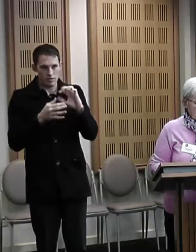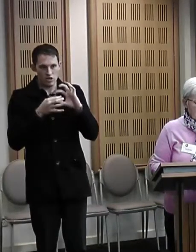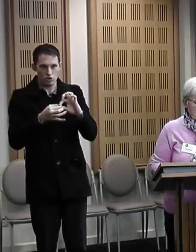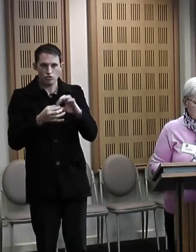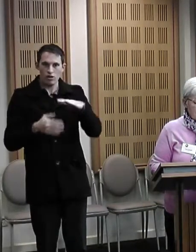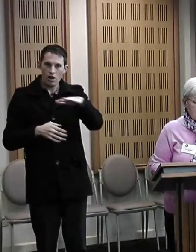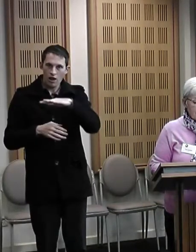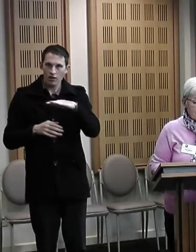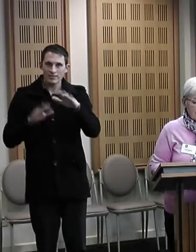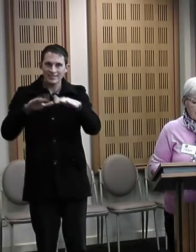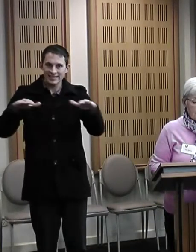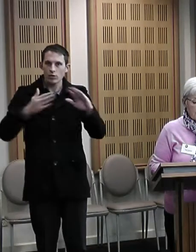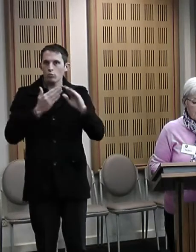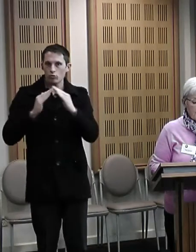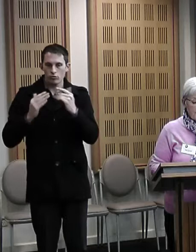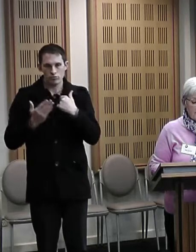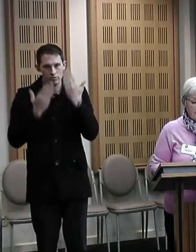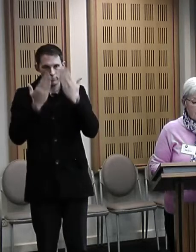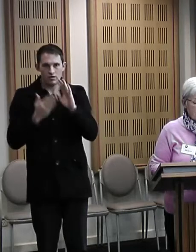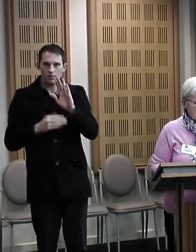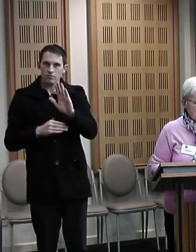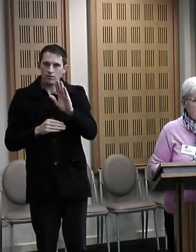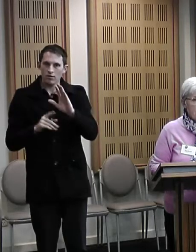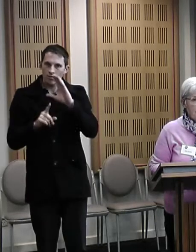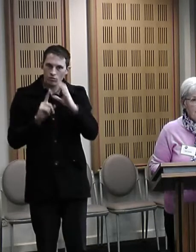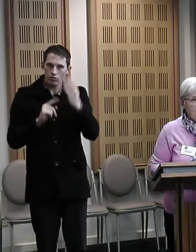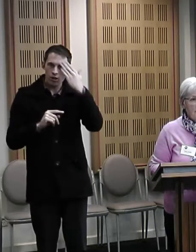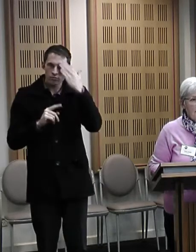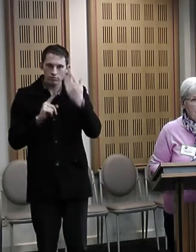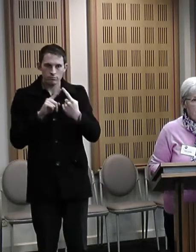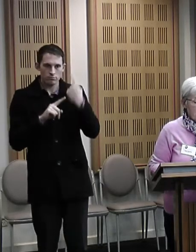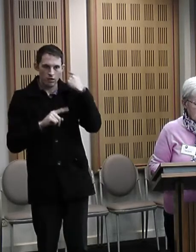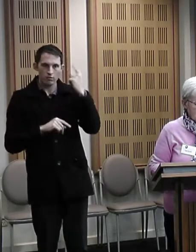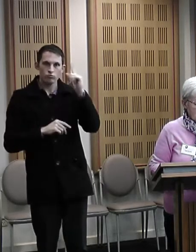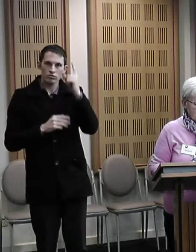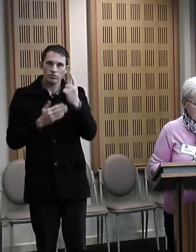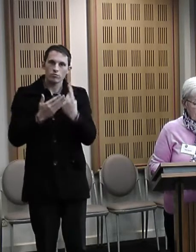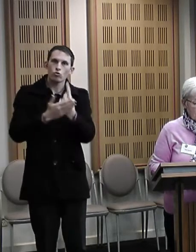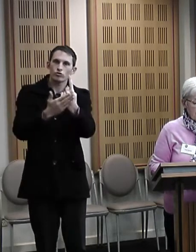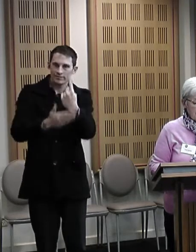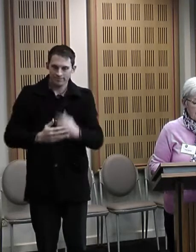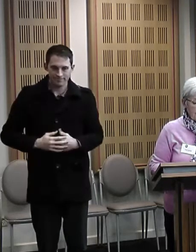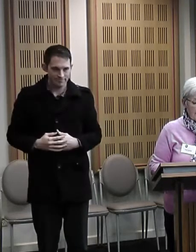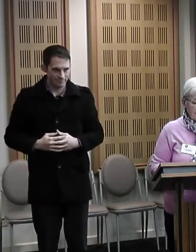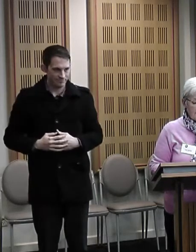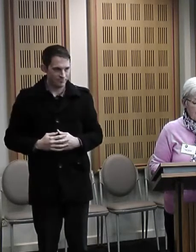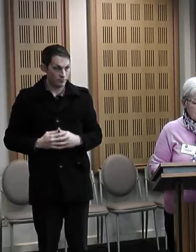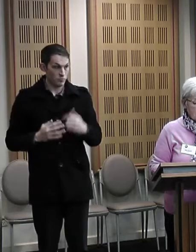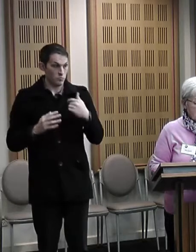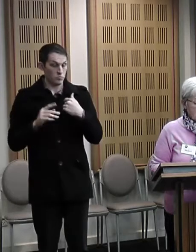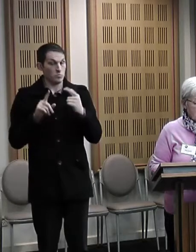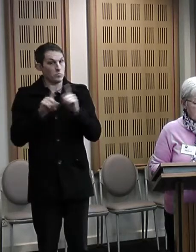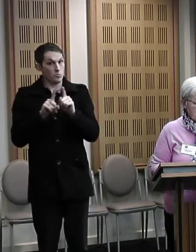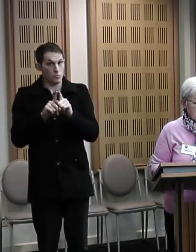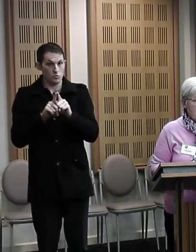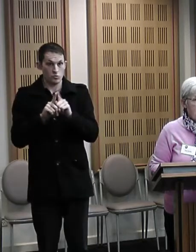We pay our respects to them and their cultures and to Elders past, present and emerging. We particularly pay our respects to